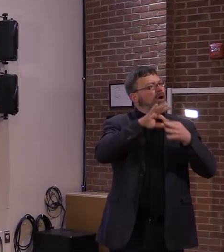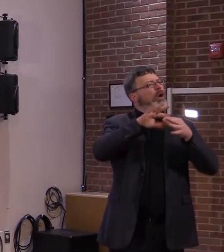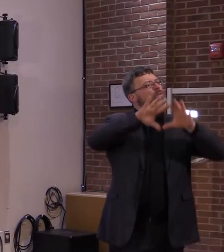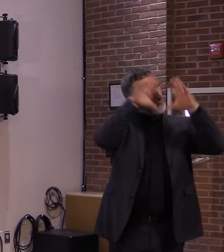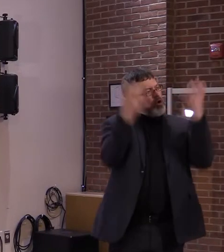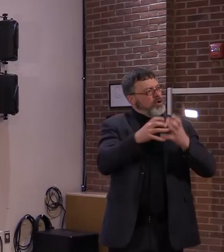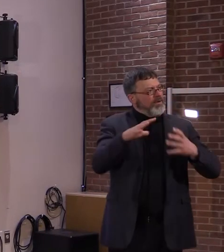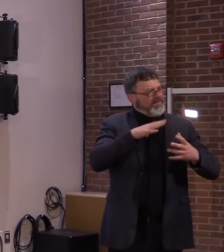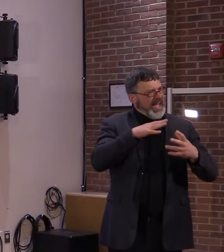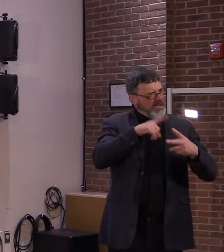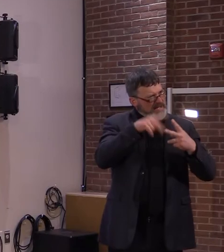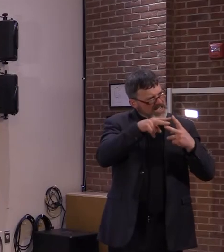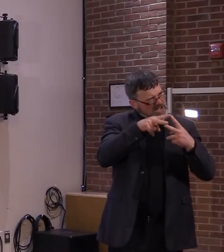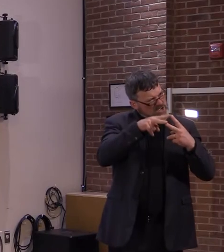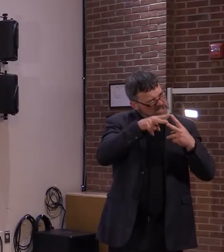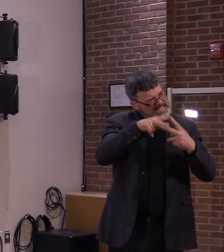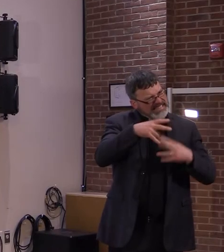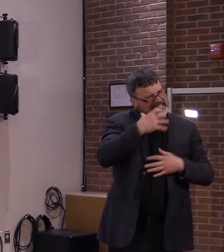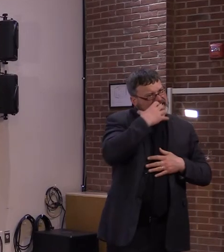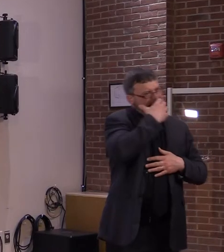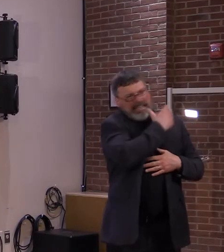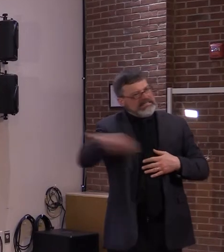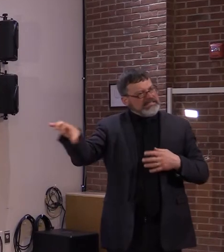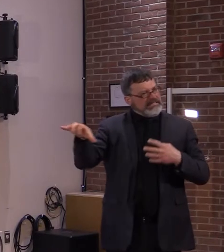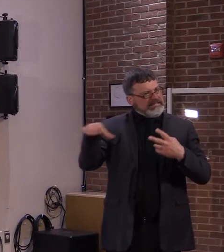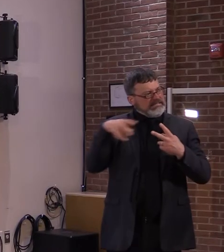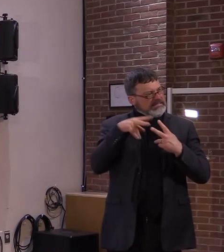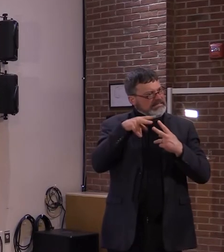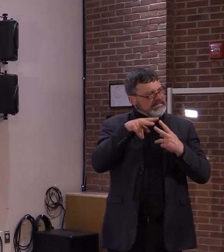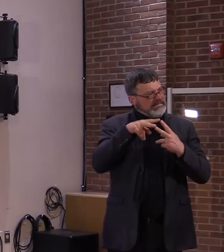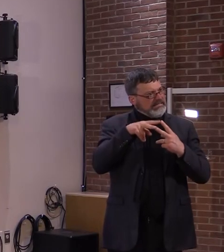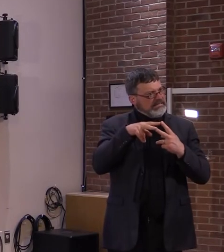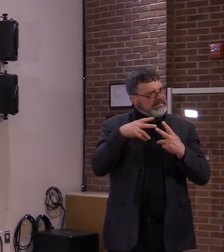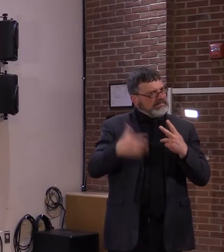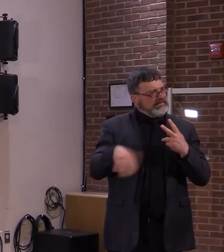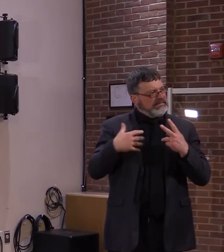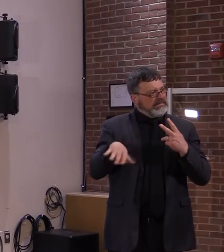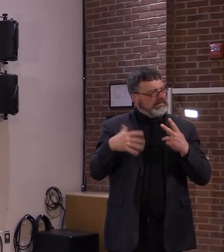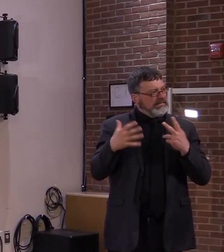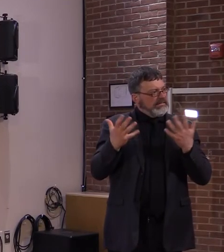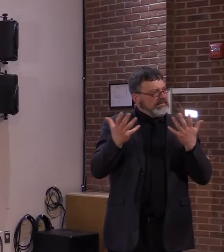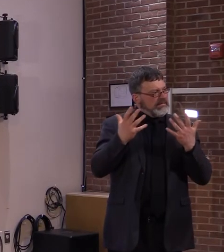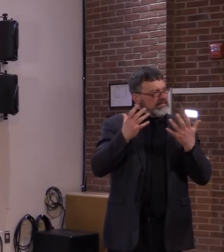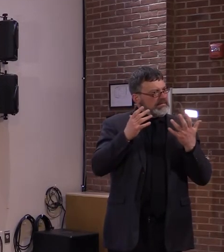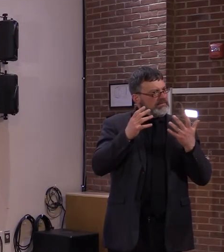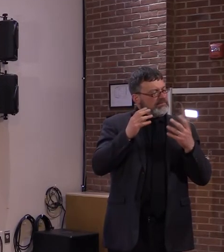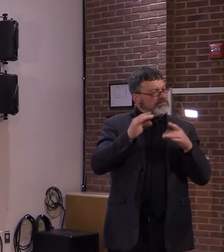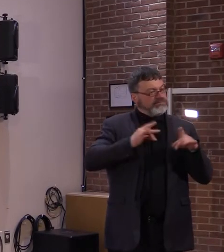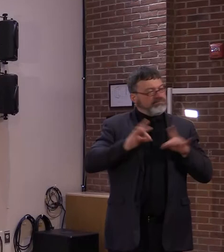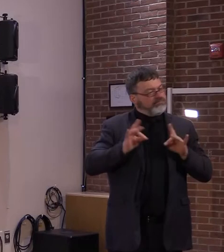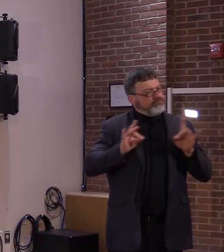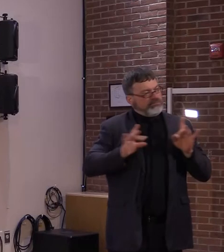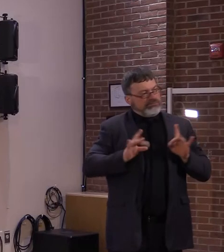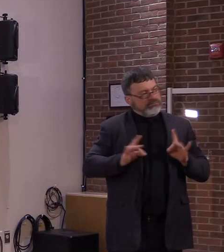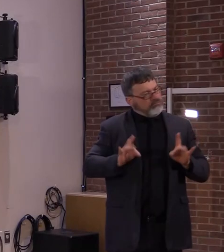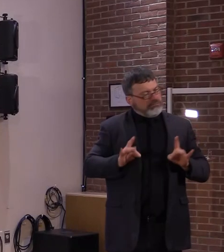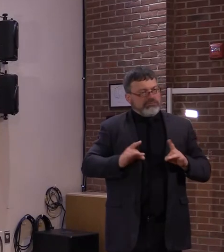danger that varieties of the virus that are not